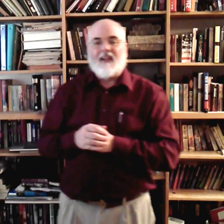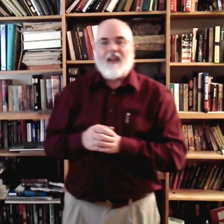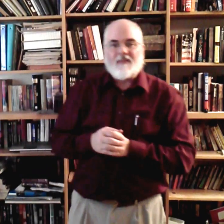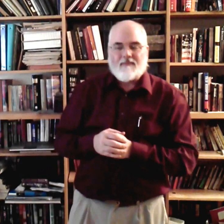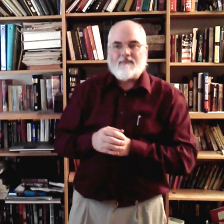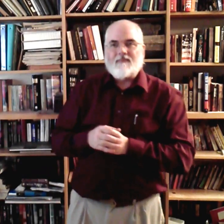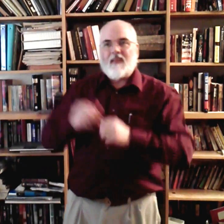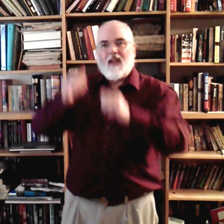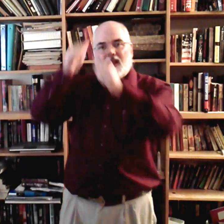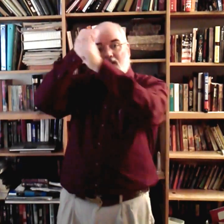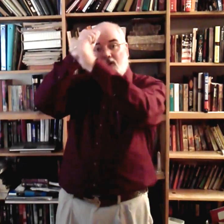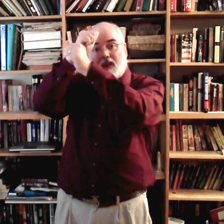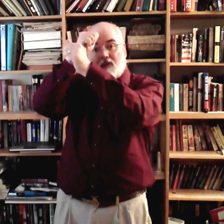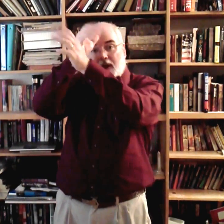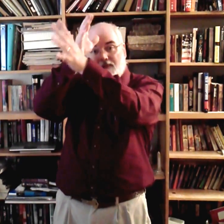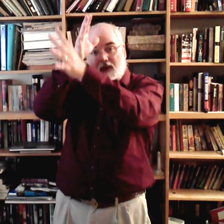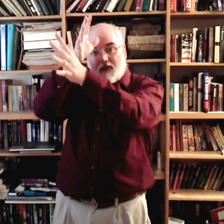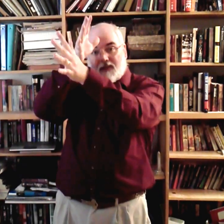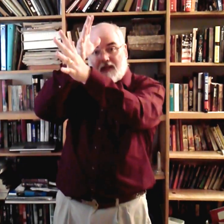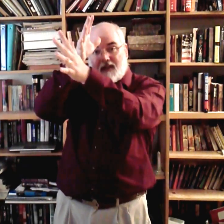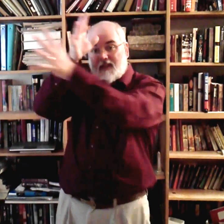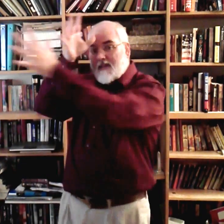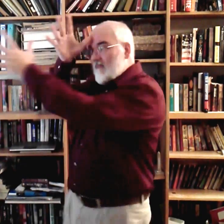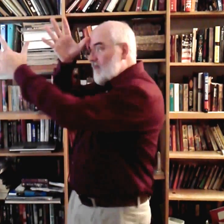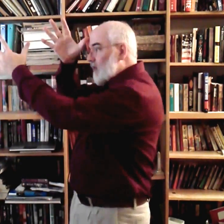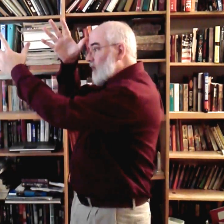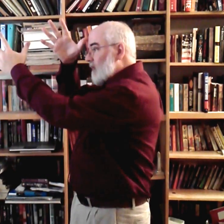like. Okay. Grandfather is like this. Like two.